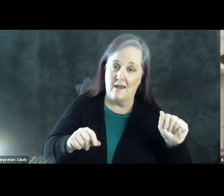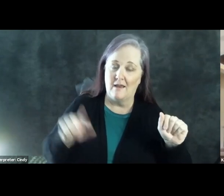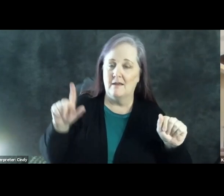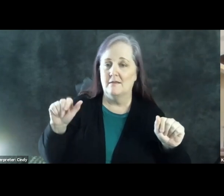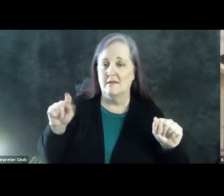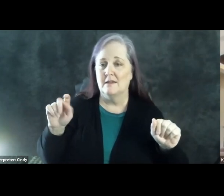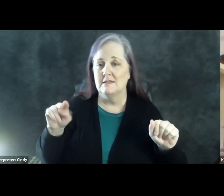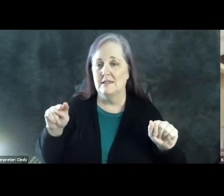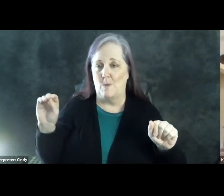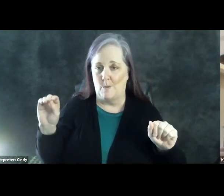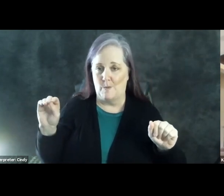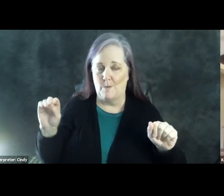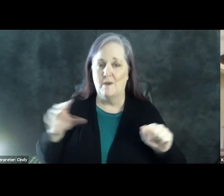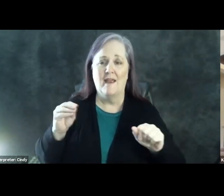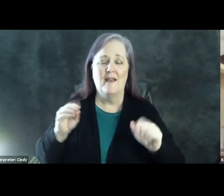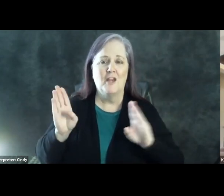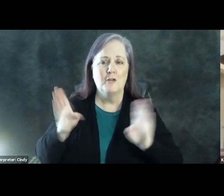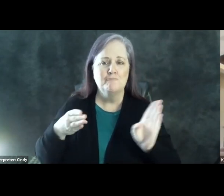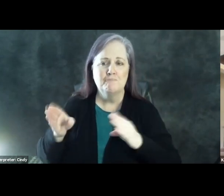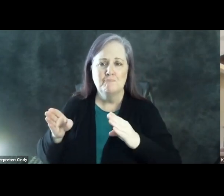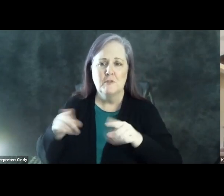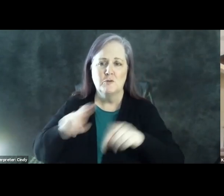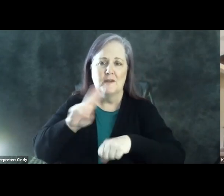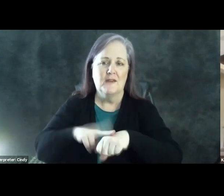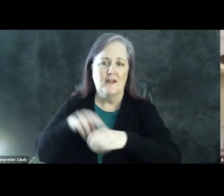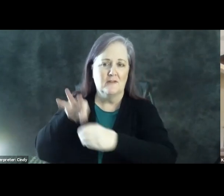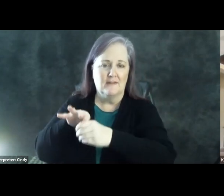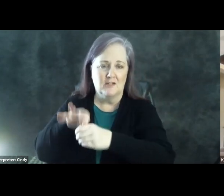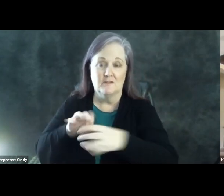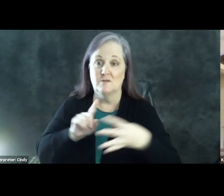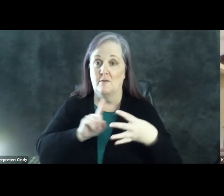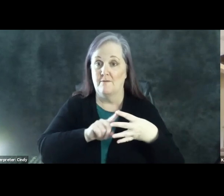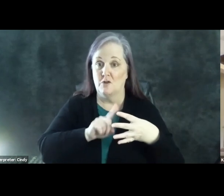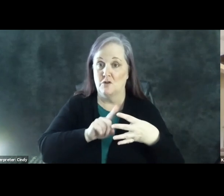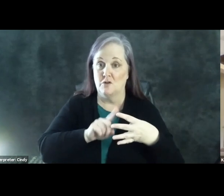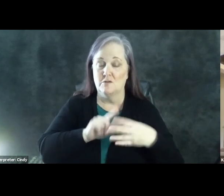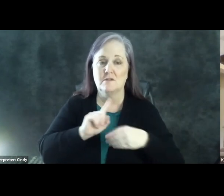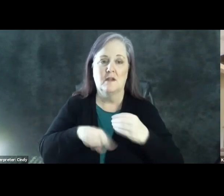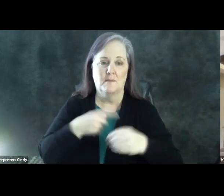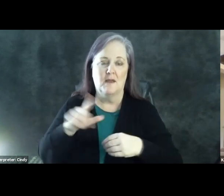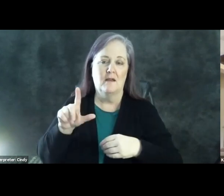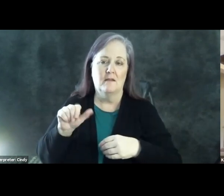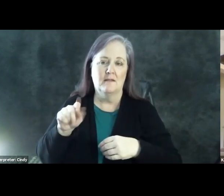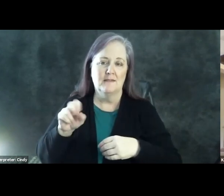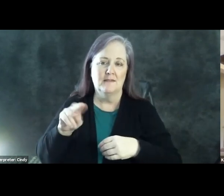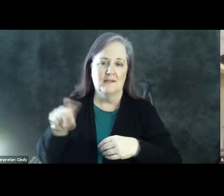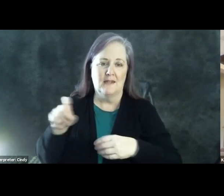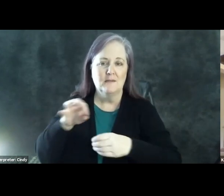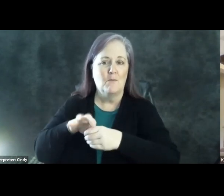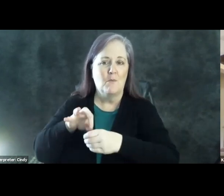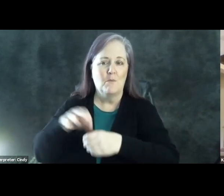in the national election. So as I mentioned, the first item is going to be about Latinx polling results.